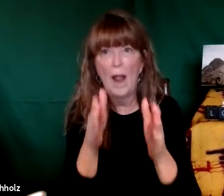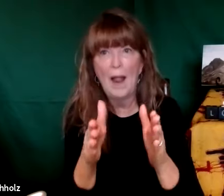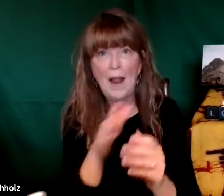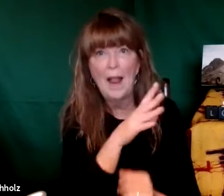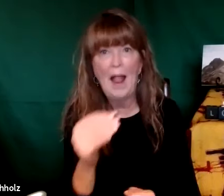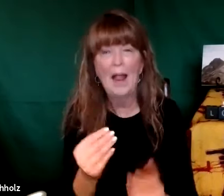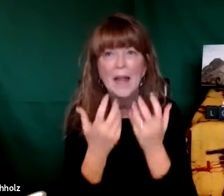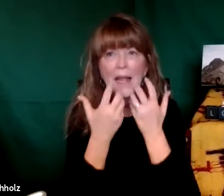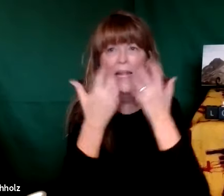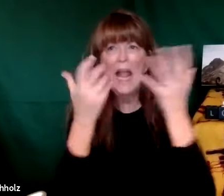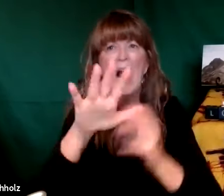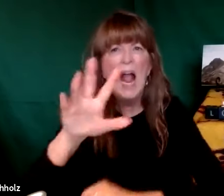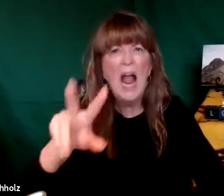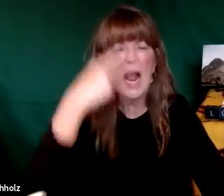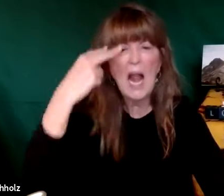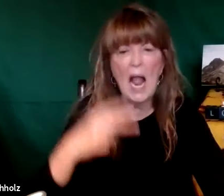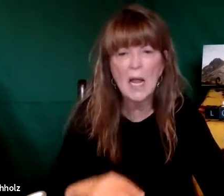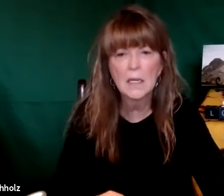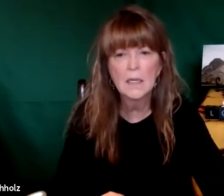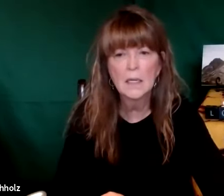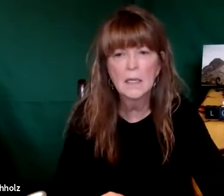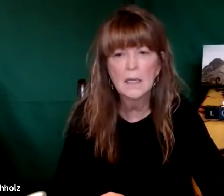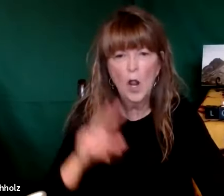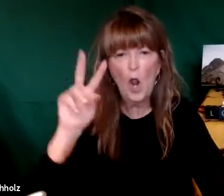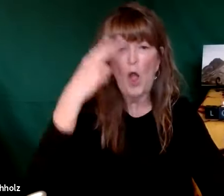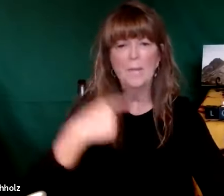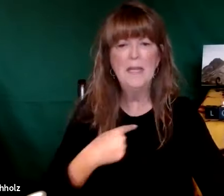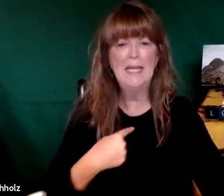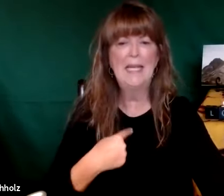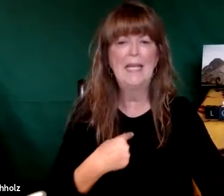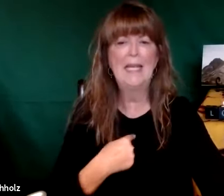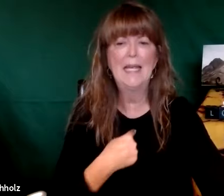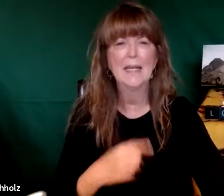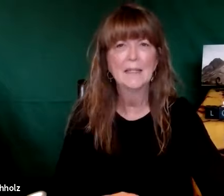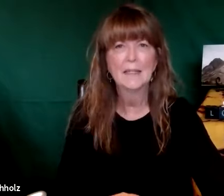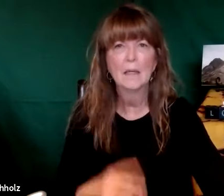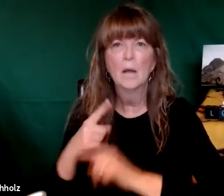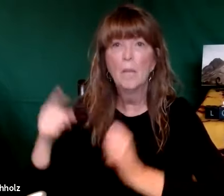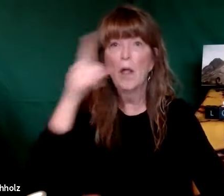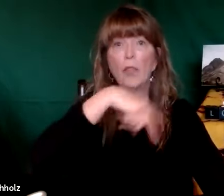a lot of folks in the world will use that word inappropriately and say hey look look at me